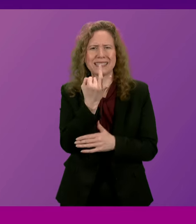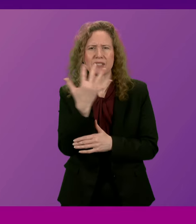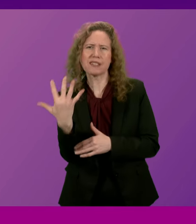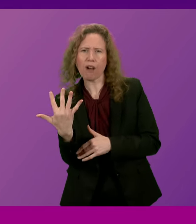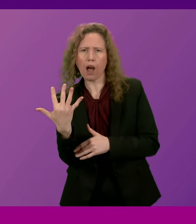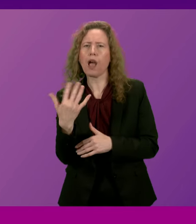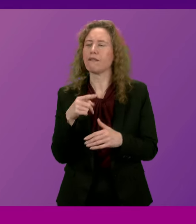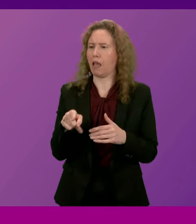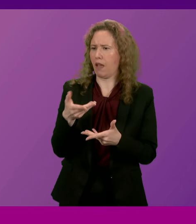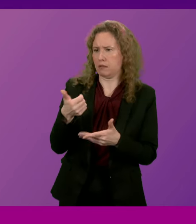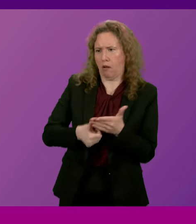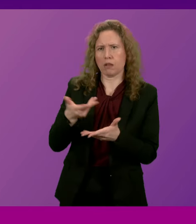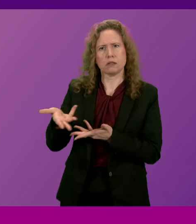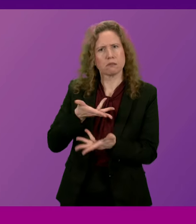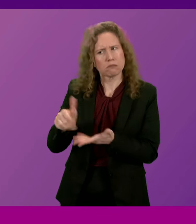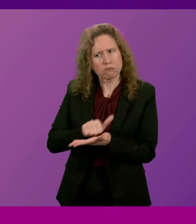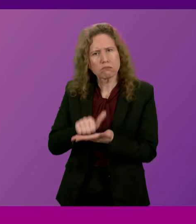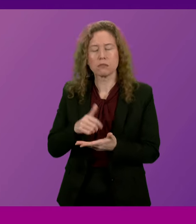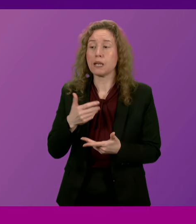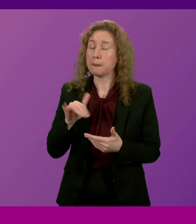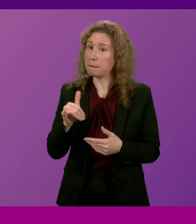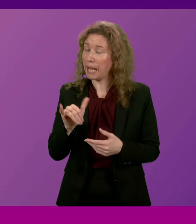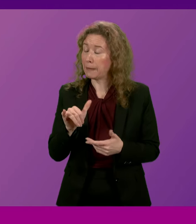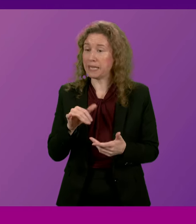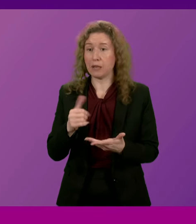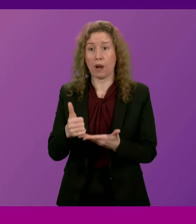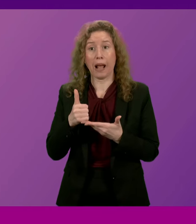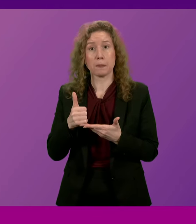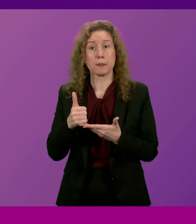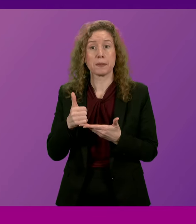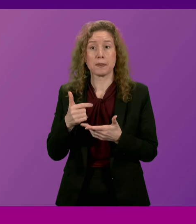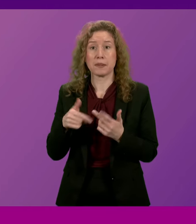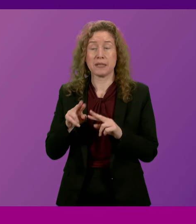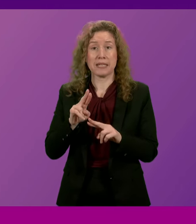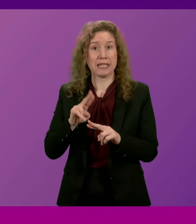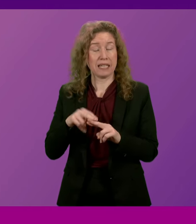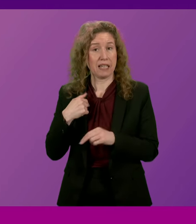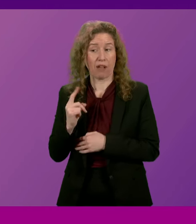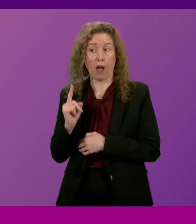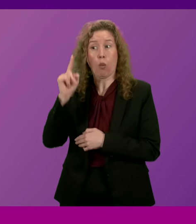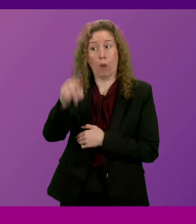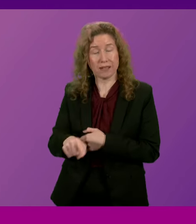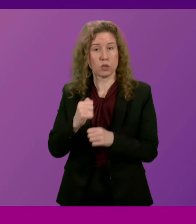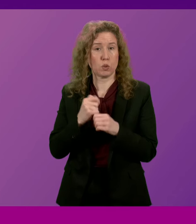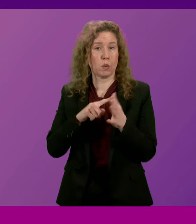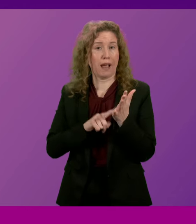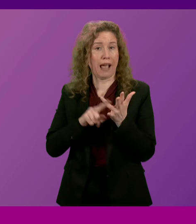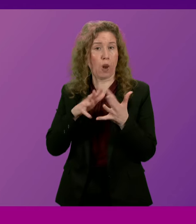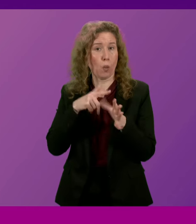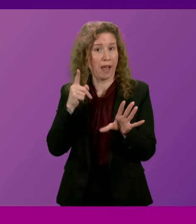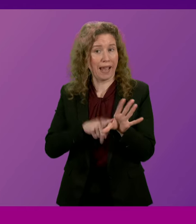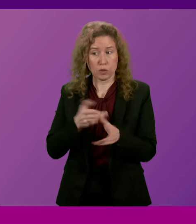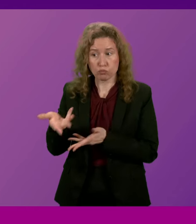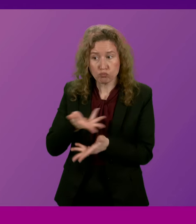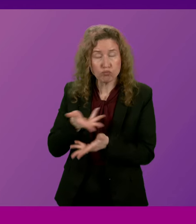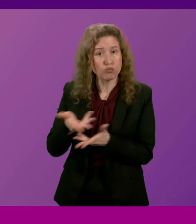take forward that dialogue. Indeed, it might be beneficial if I came down to Galloway to have that conversation